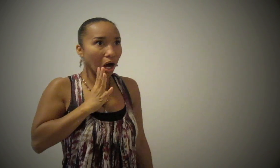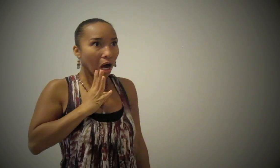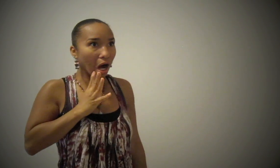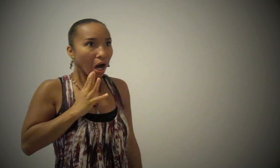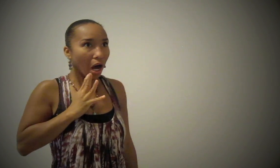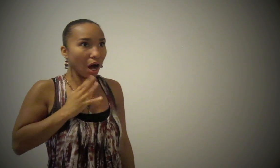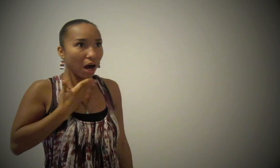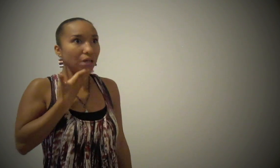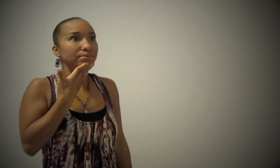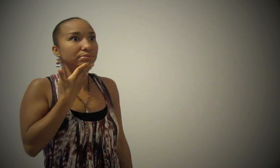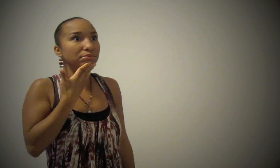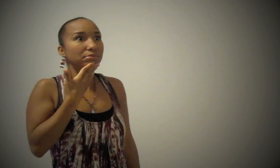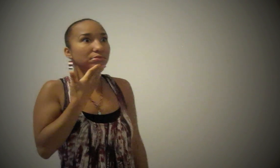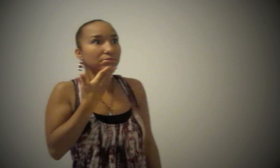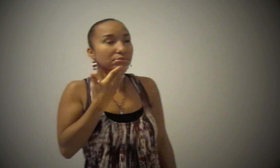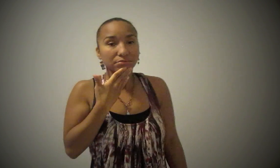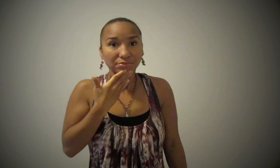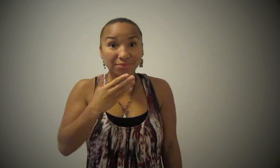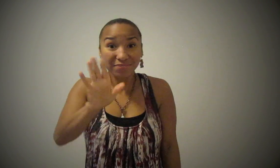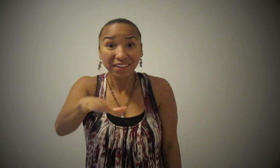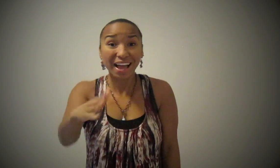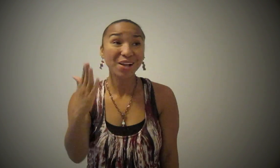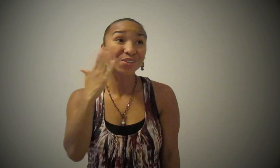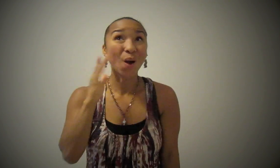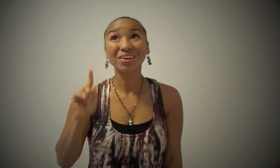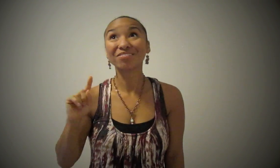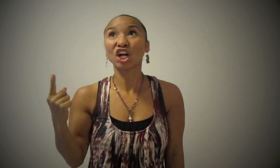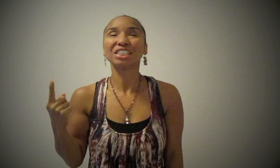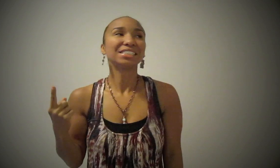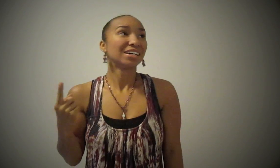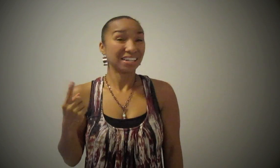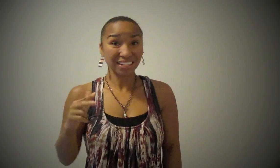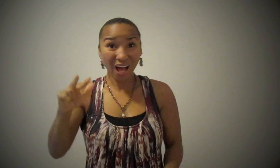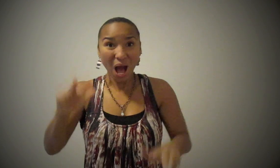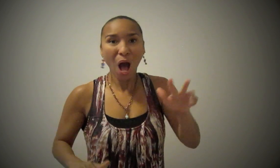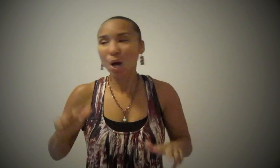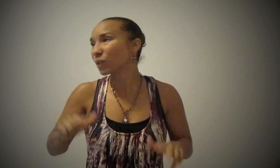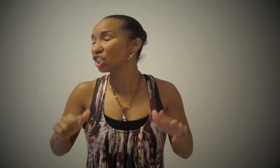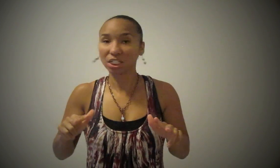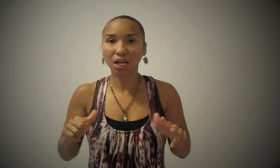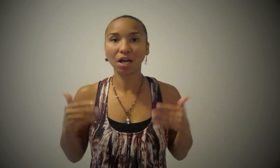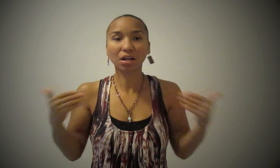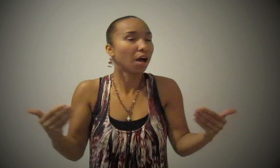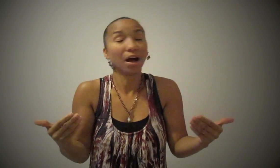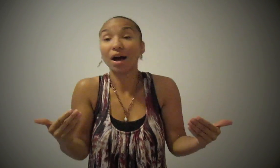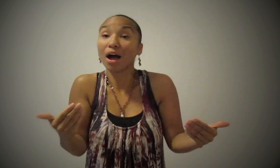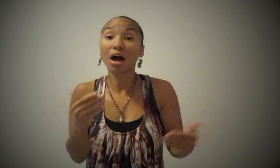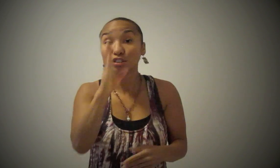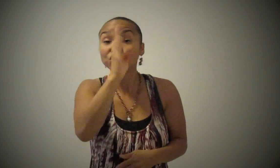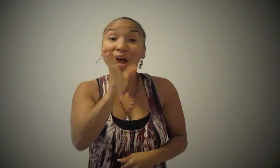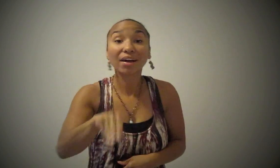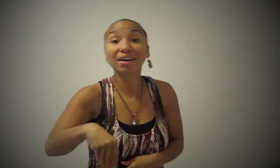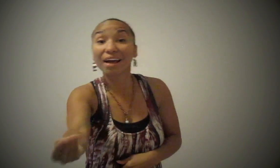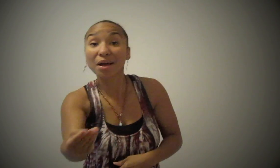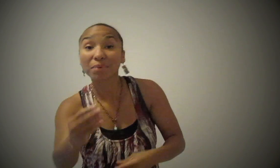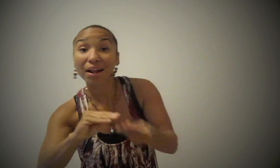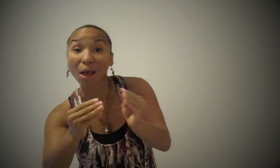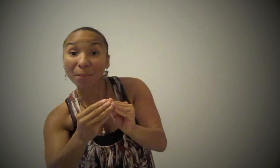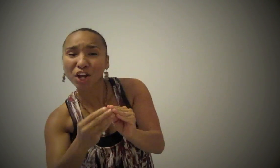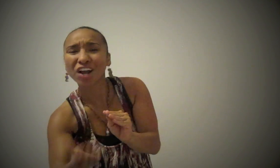maybe Hey, I just met you, you, and this is crazy But here's my number, so call me